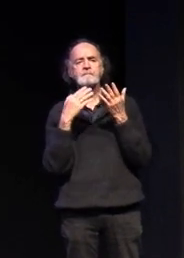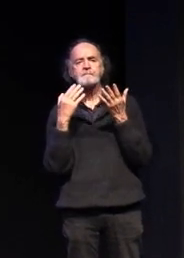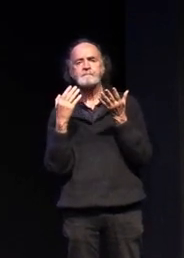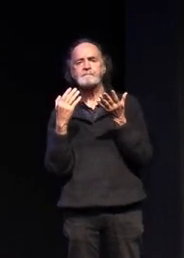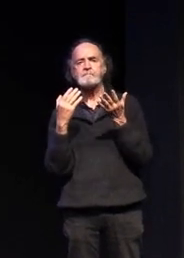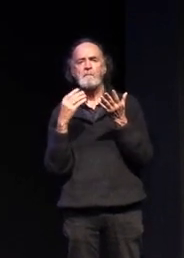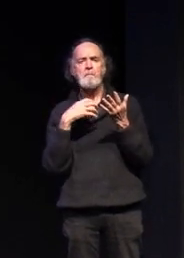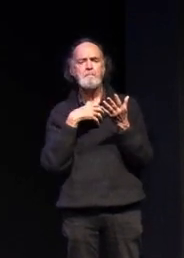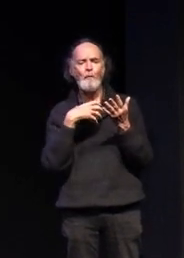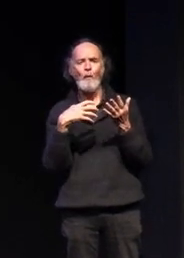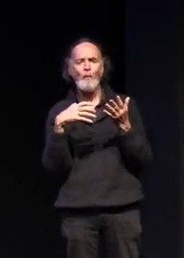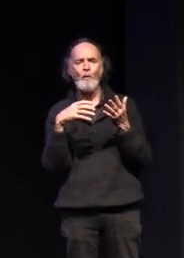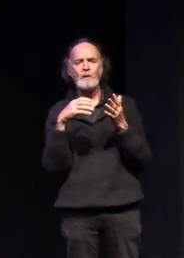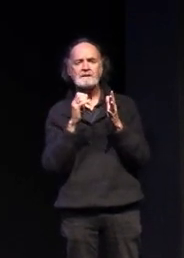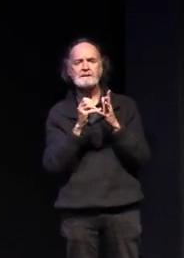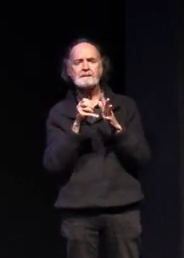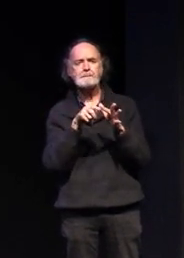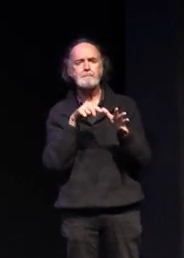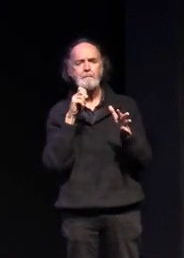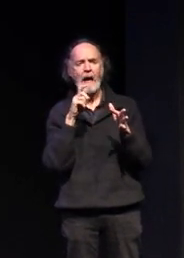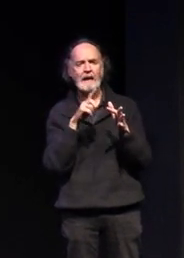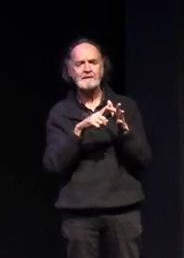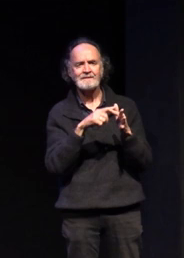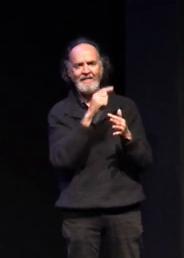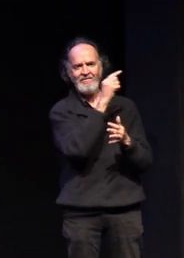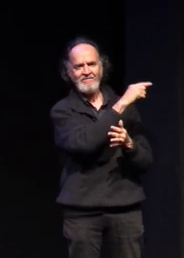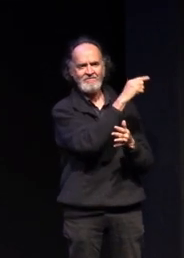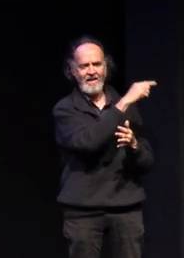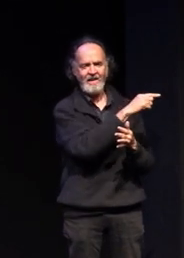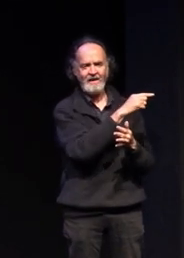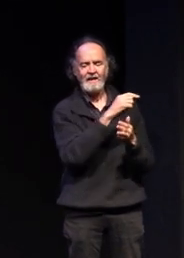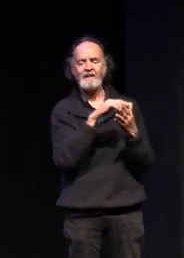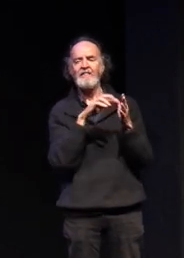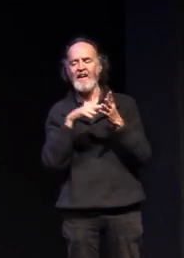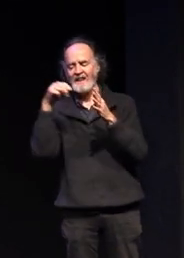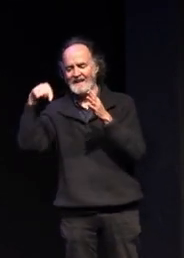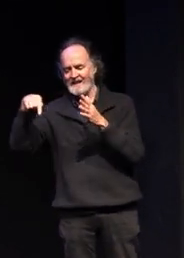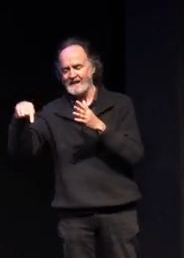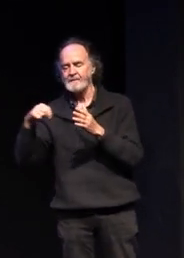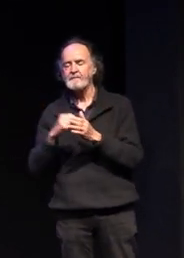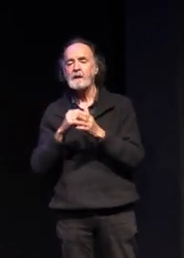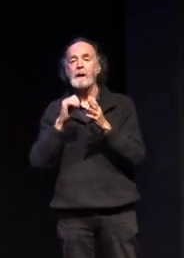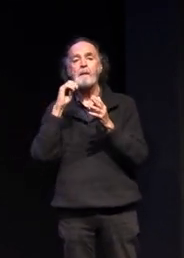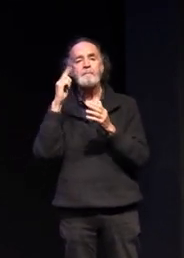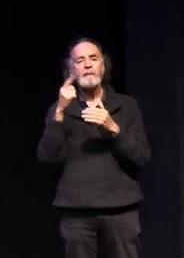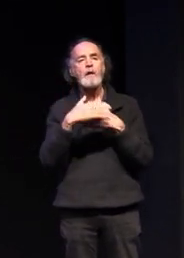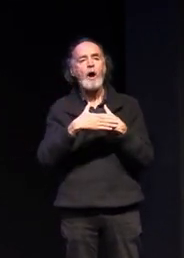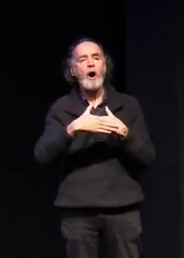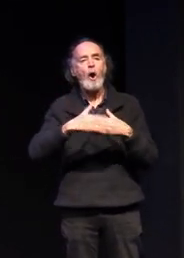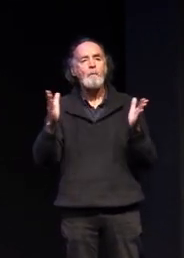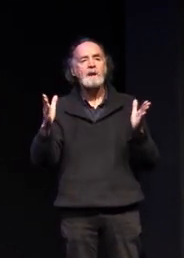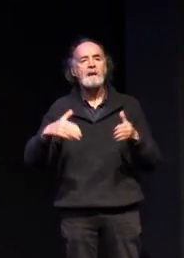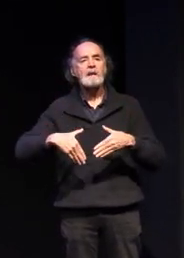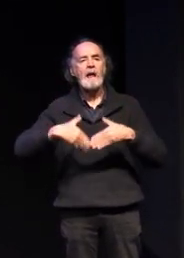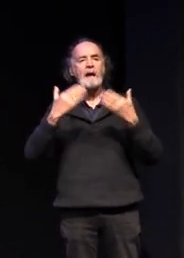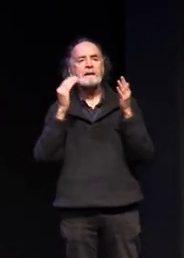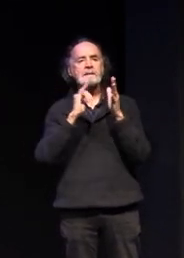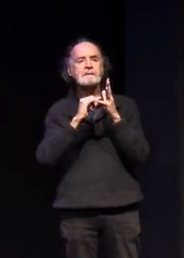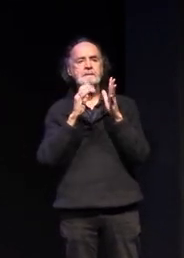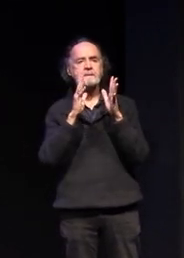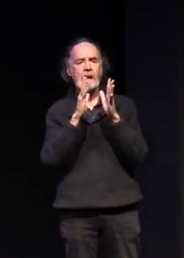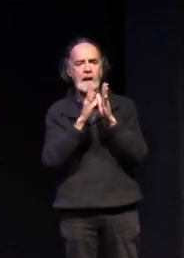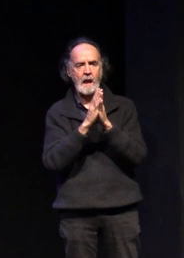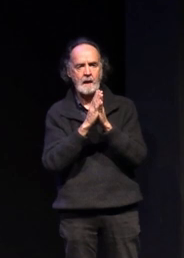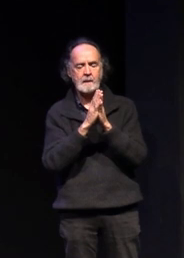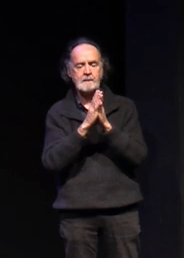certainly a little more space than there would be if we're running it um here in this facility but the open day really on Sunday is about an